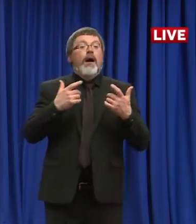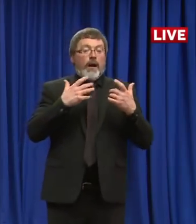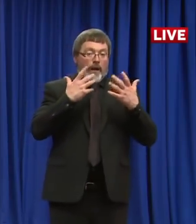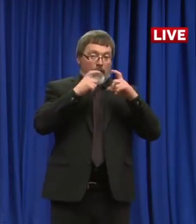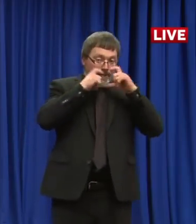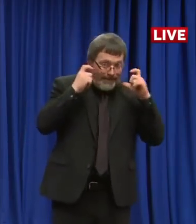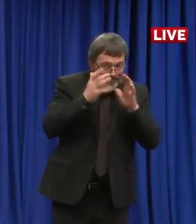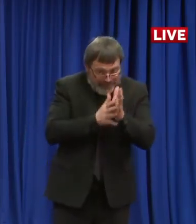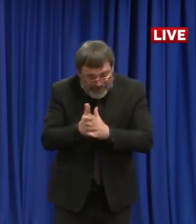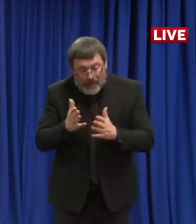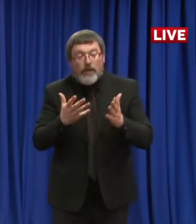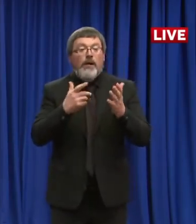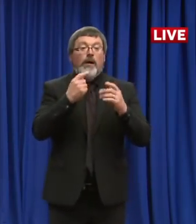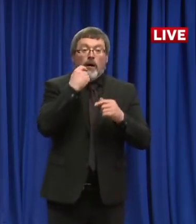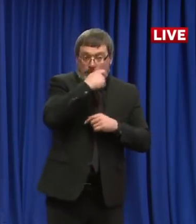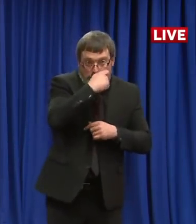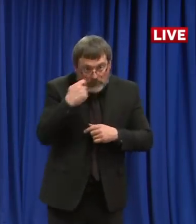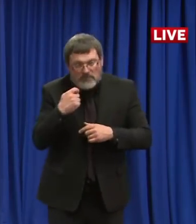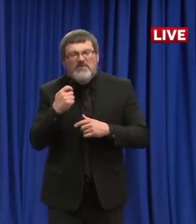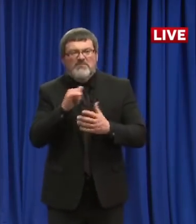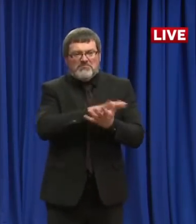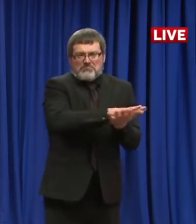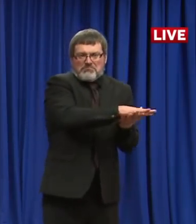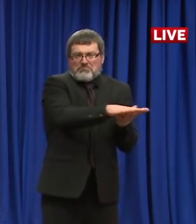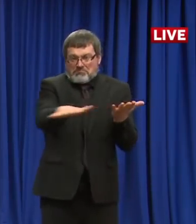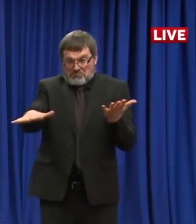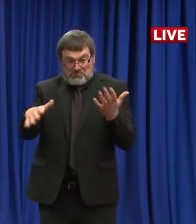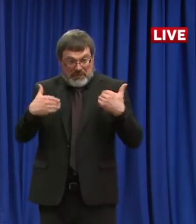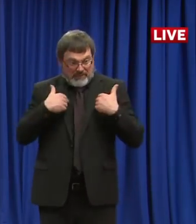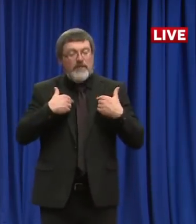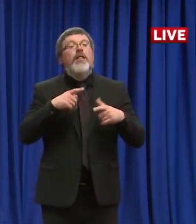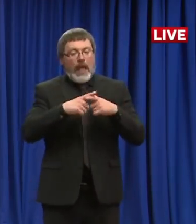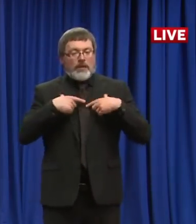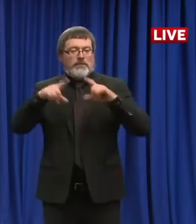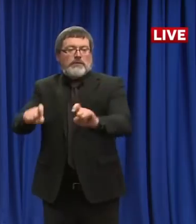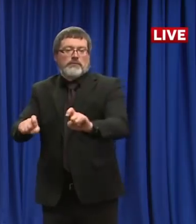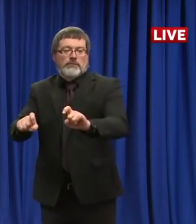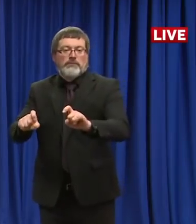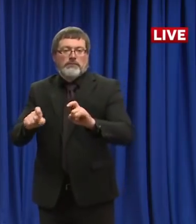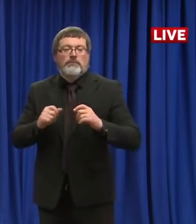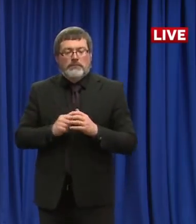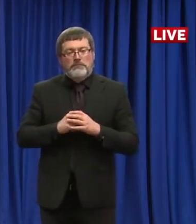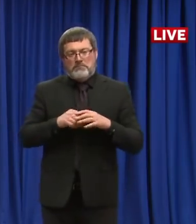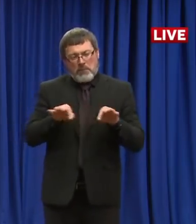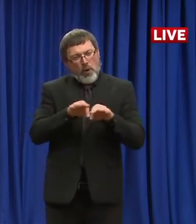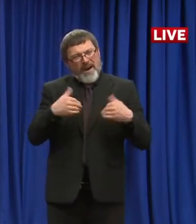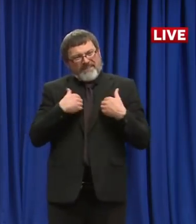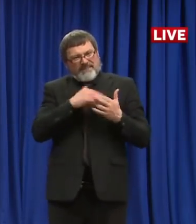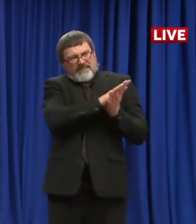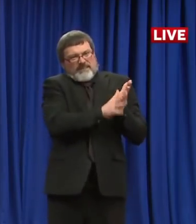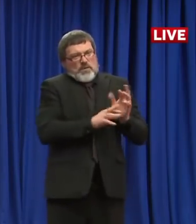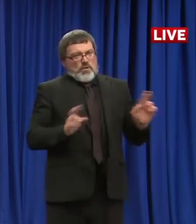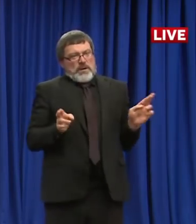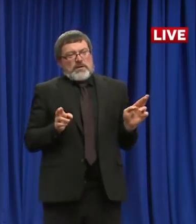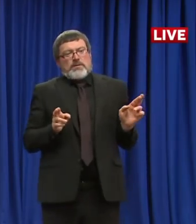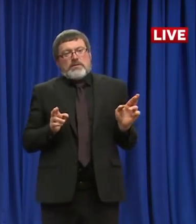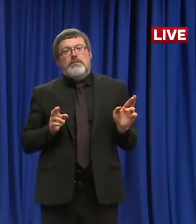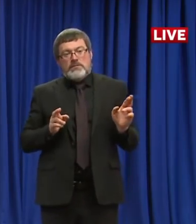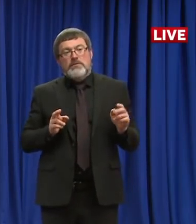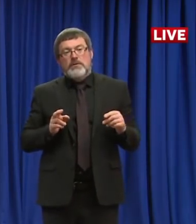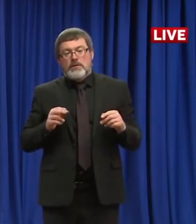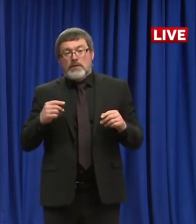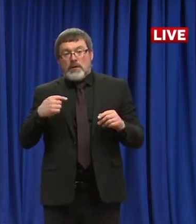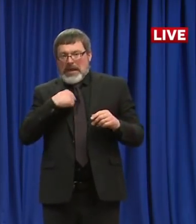And so we will work with our community partners to try and make that happen. This is particularly